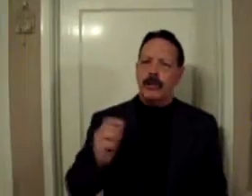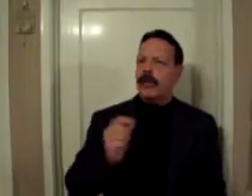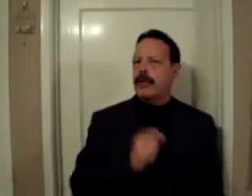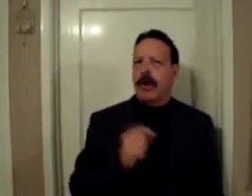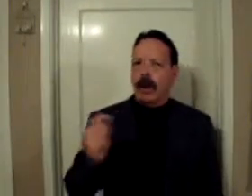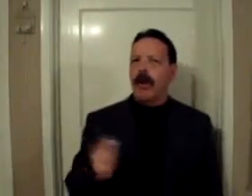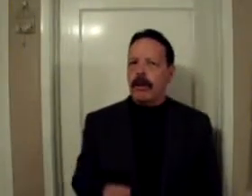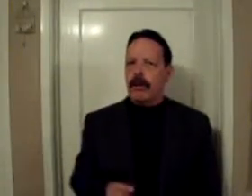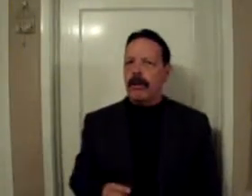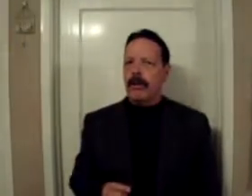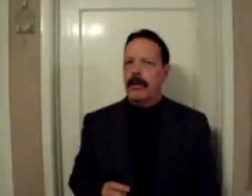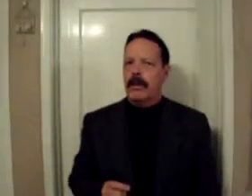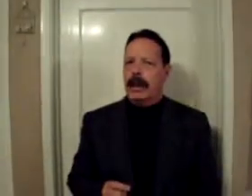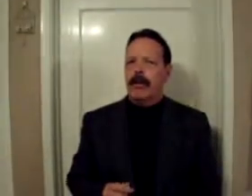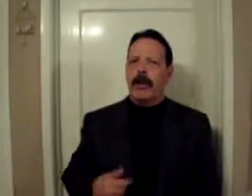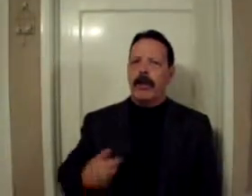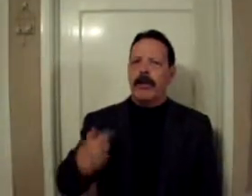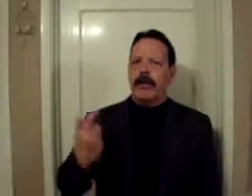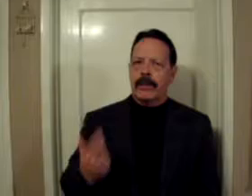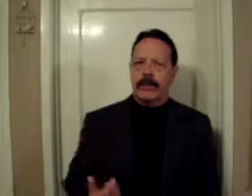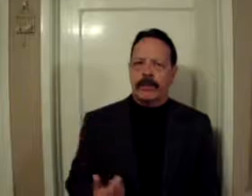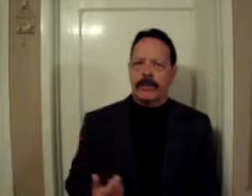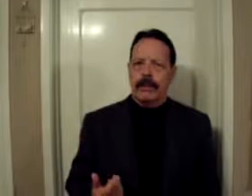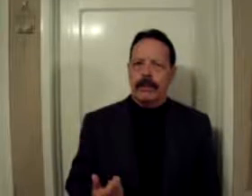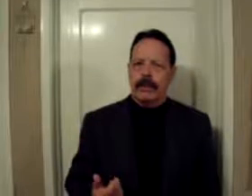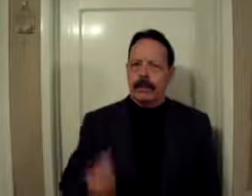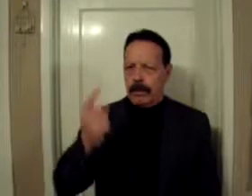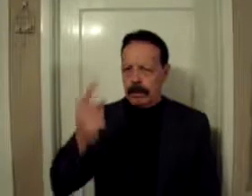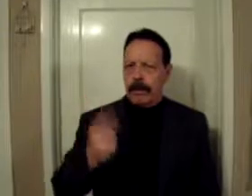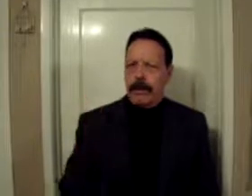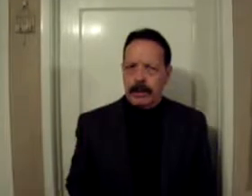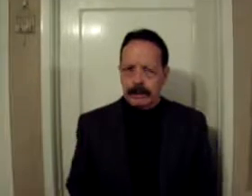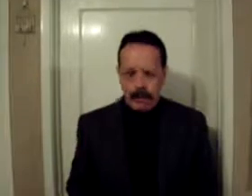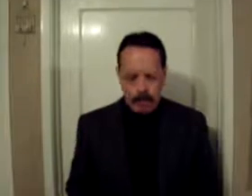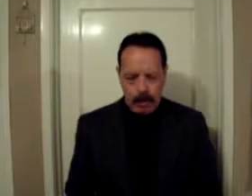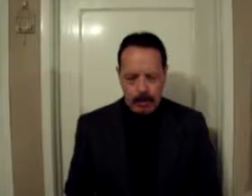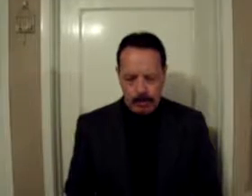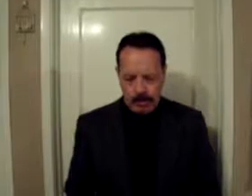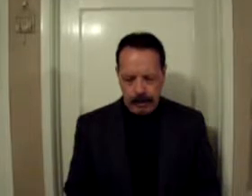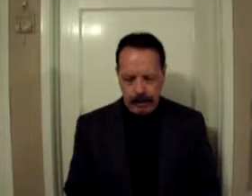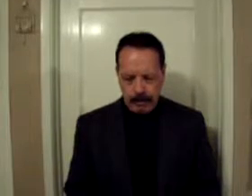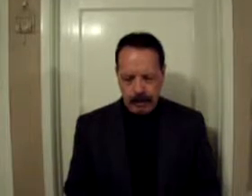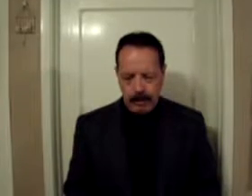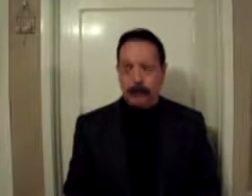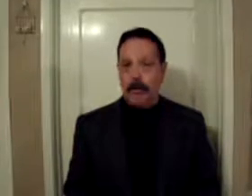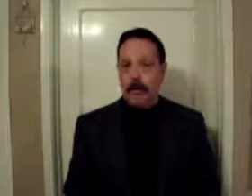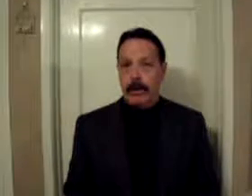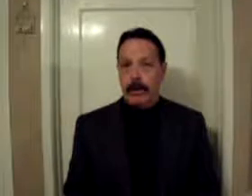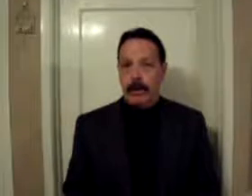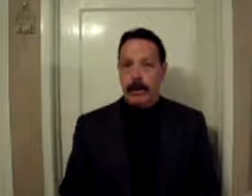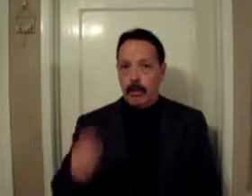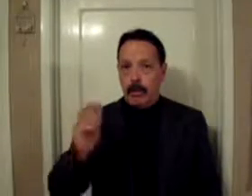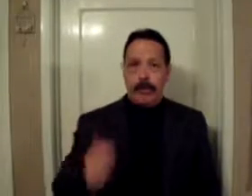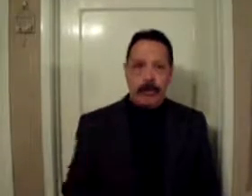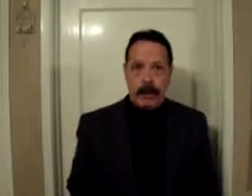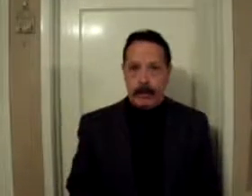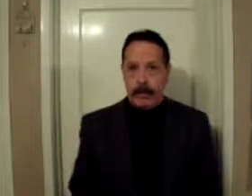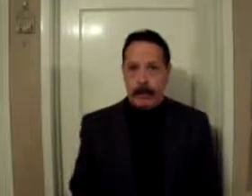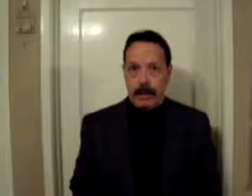what you've all heard and what you have received, there are three things that you want in your life. Number one, you want to be without spot.